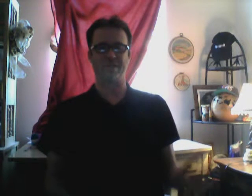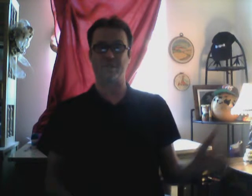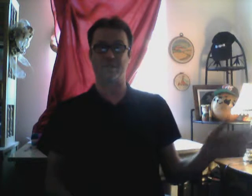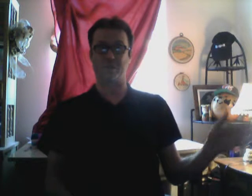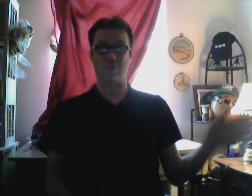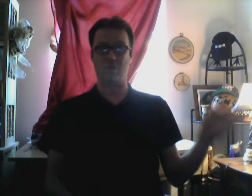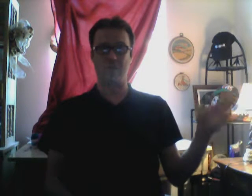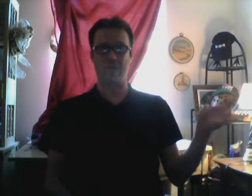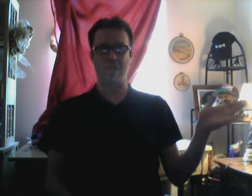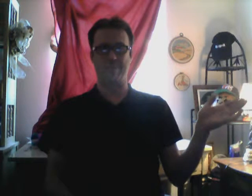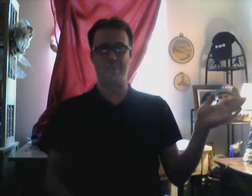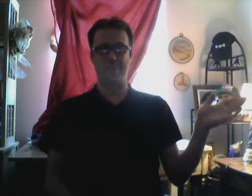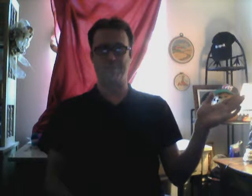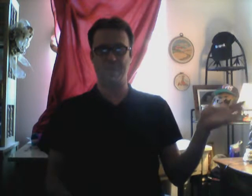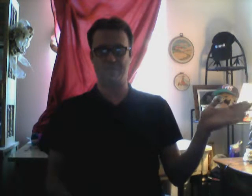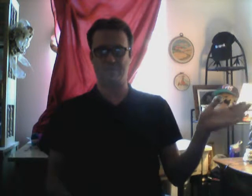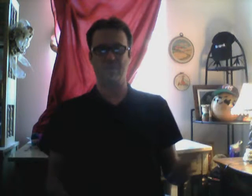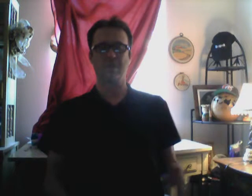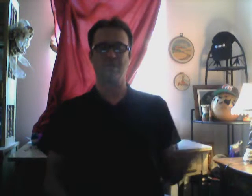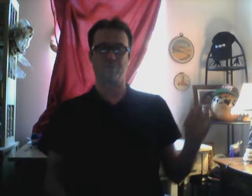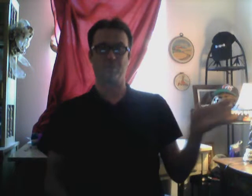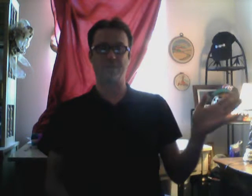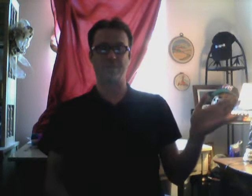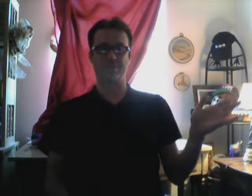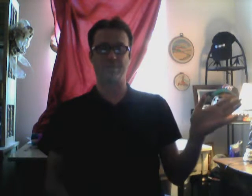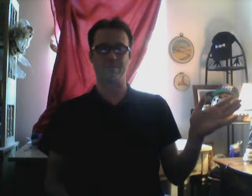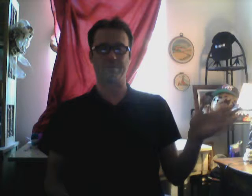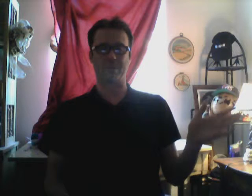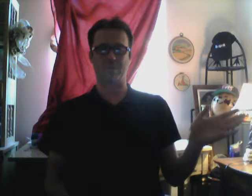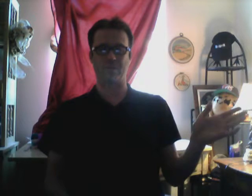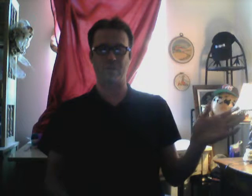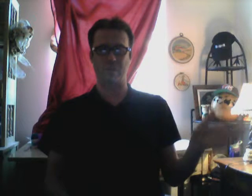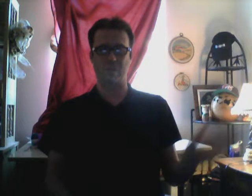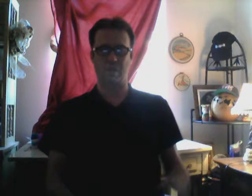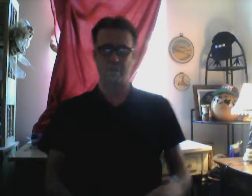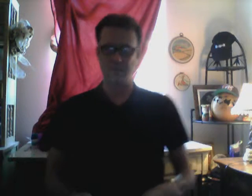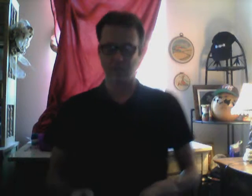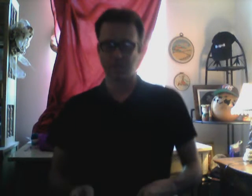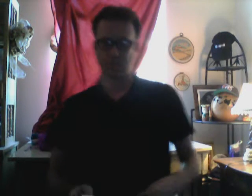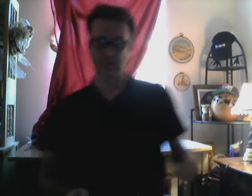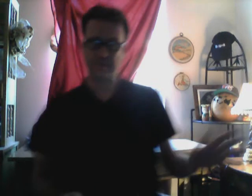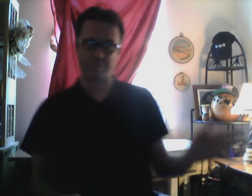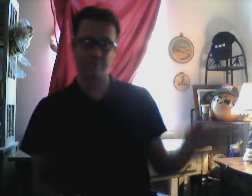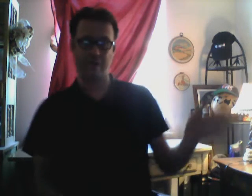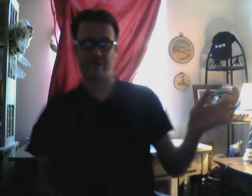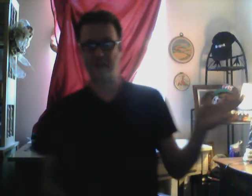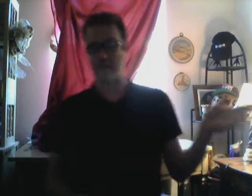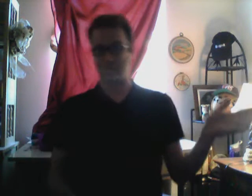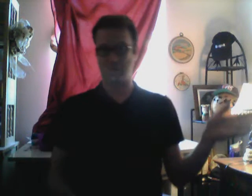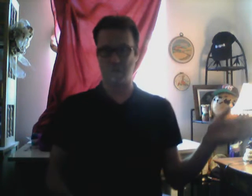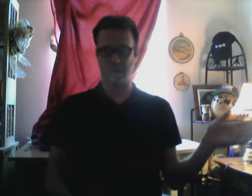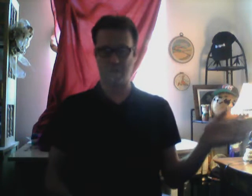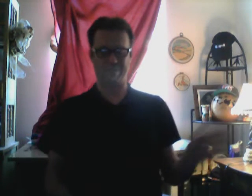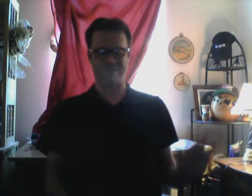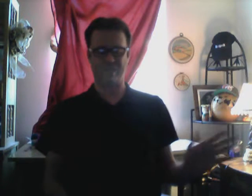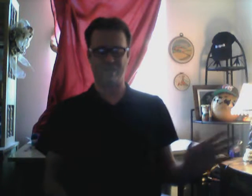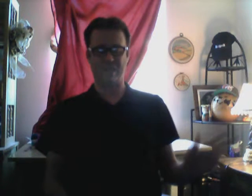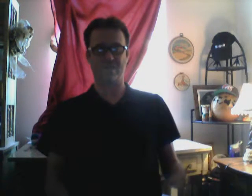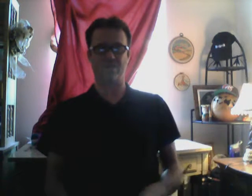Because they're so VIP special. Proves how special they are. When they prove how valuable I am. Not just